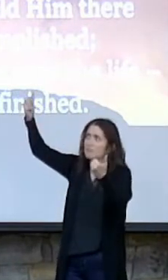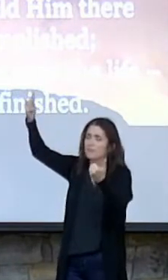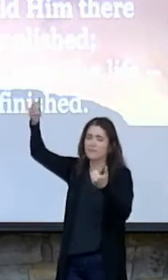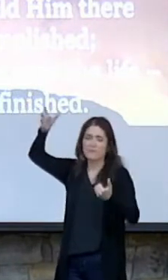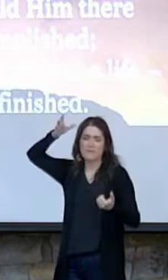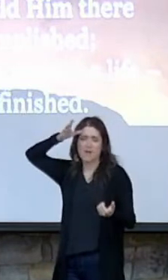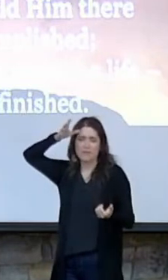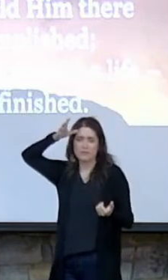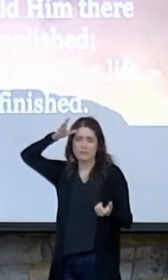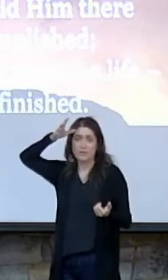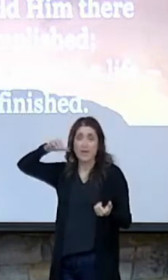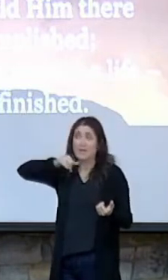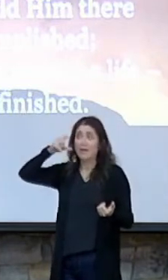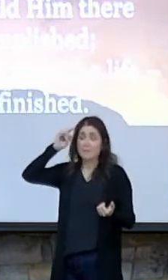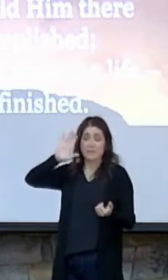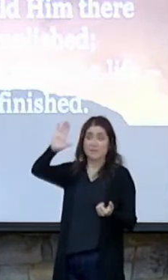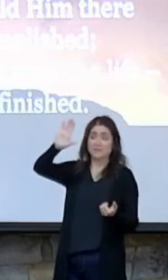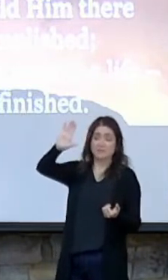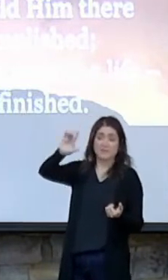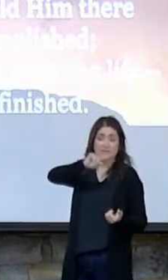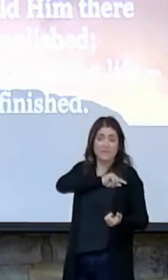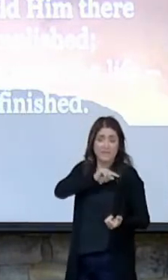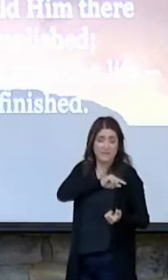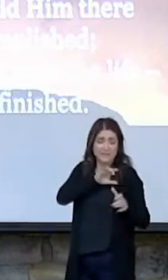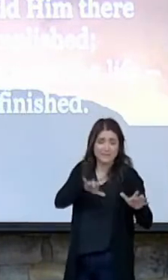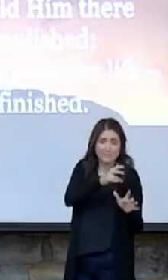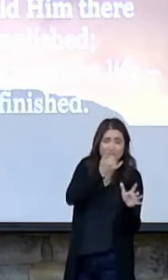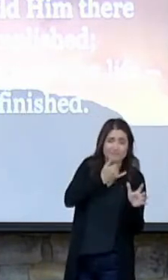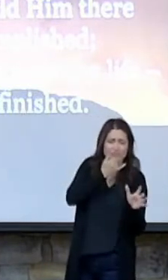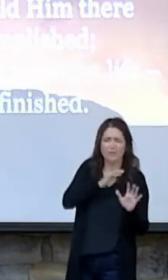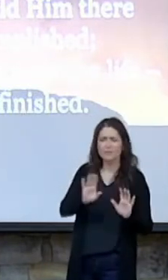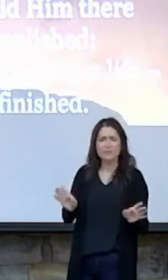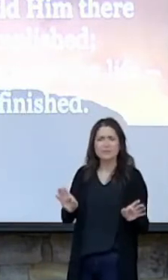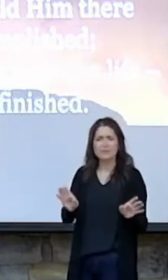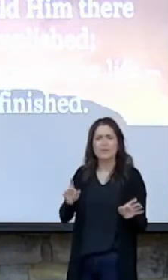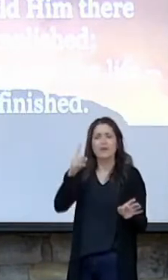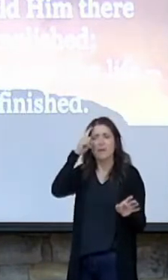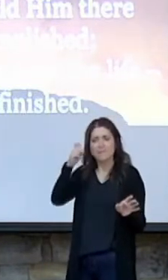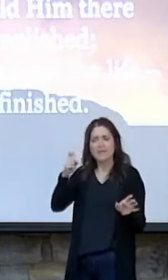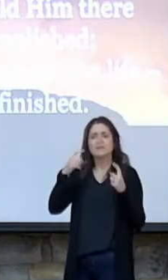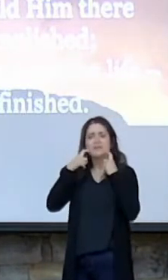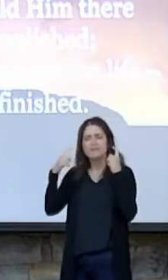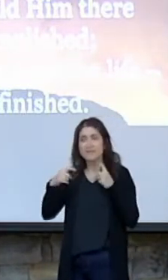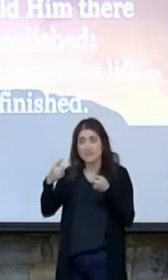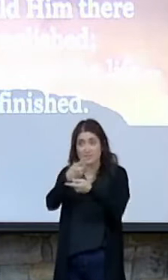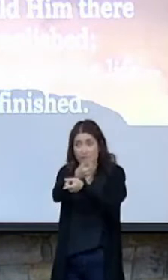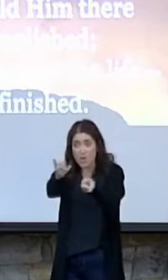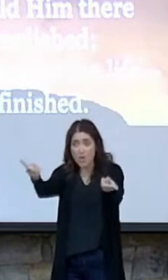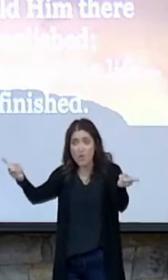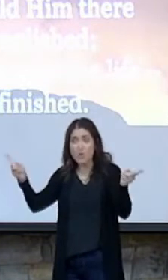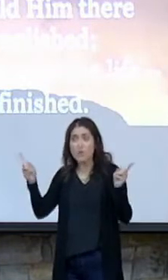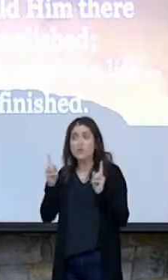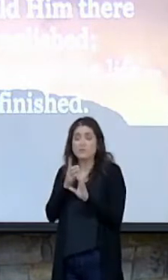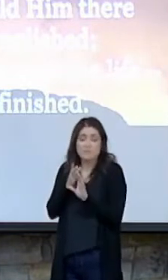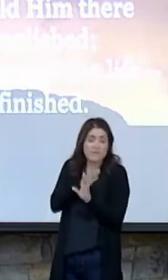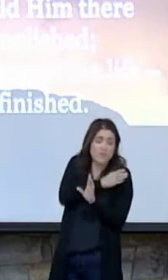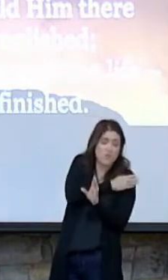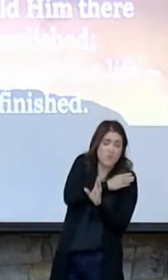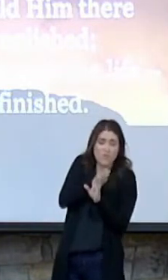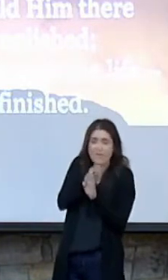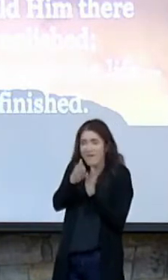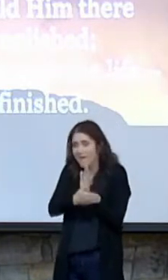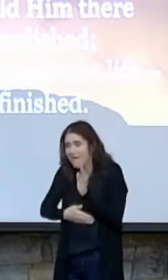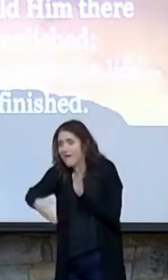Not because of anything he had done, but because of the sins of those that had gone before, those that have come after,